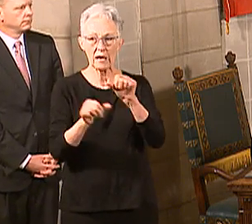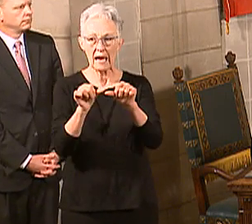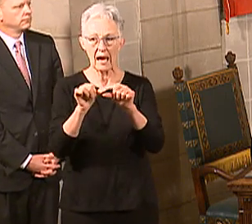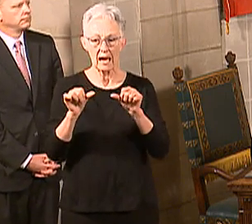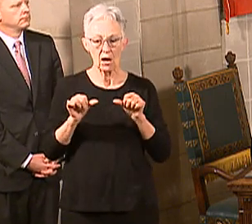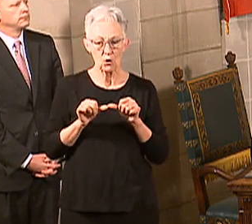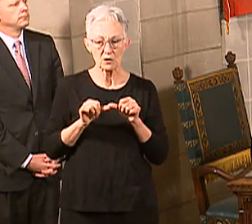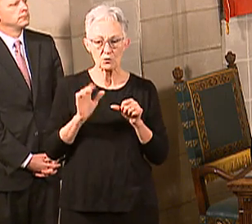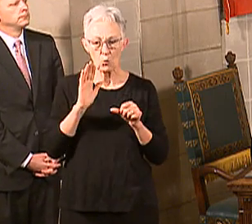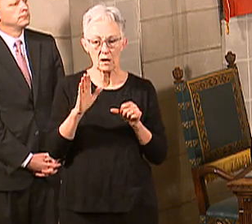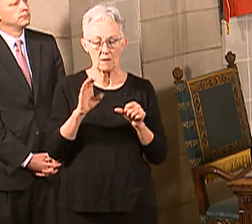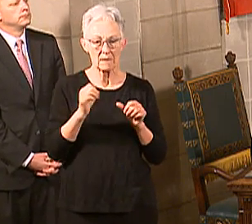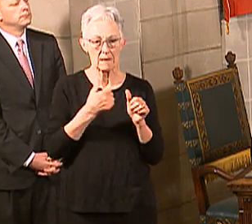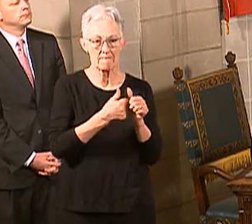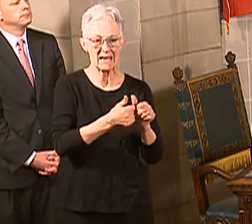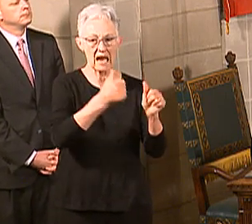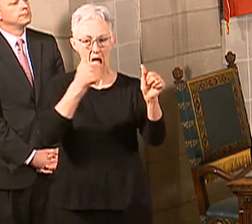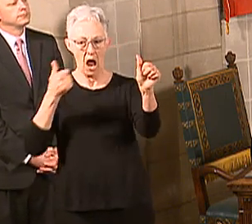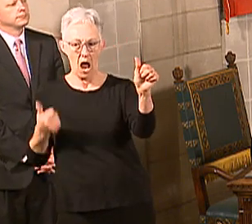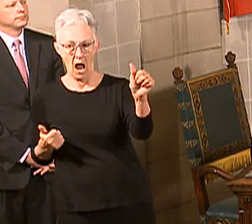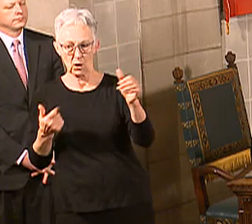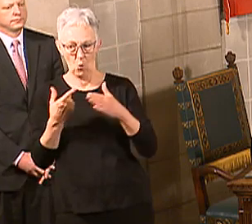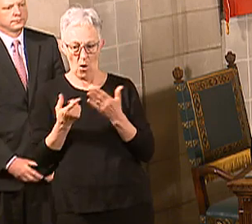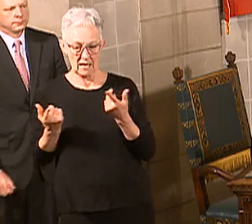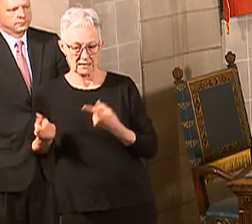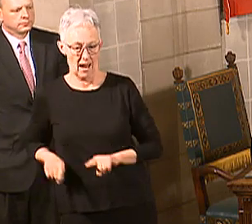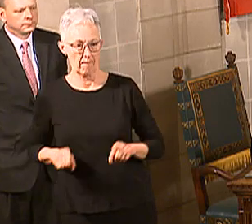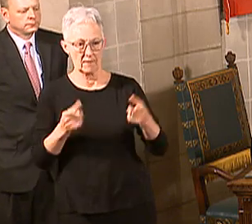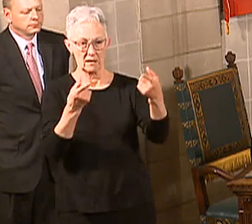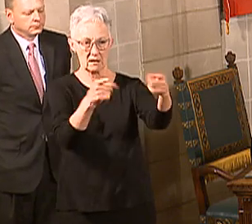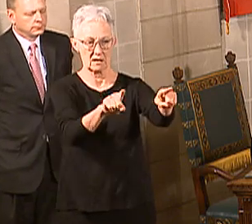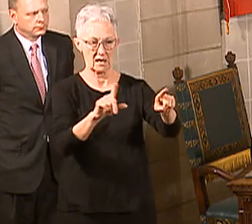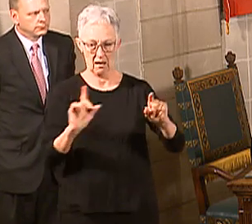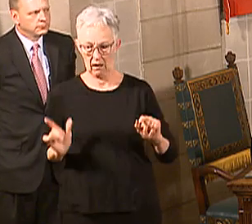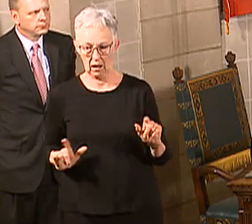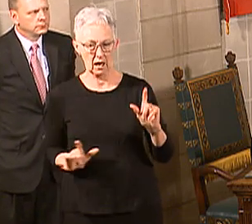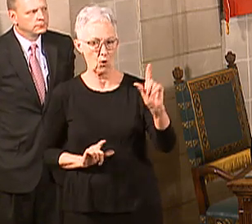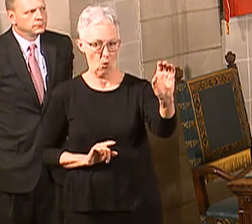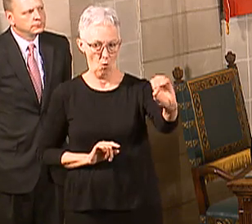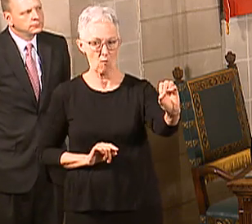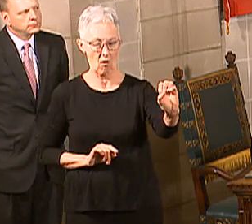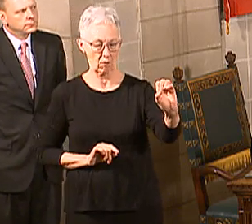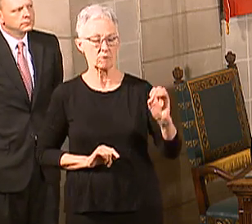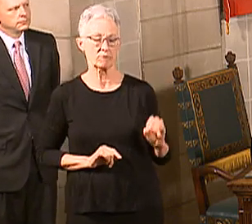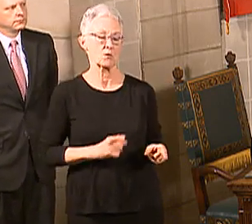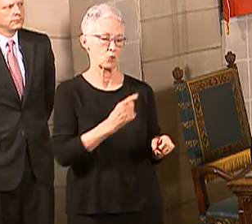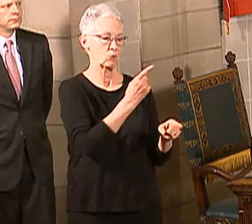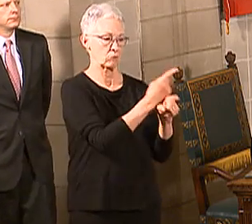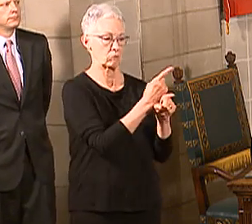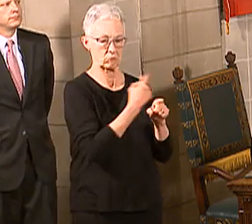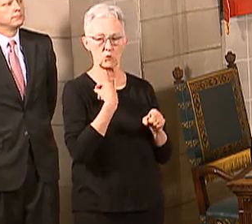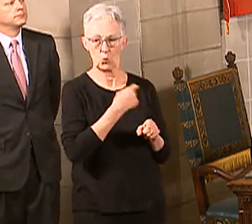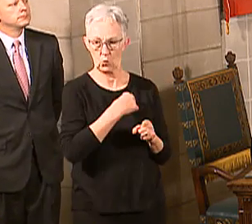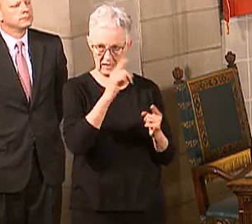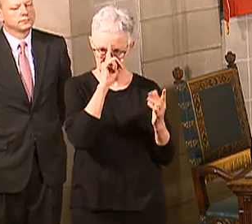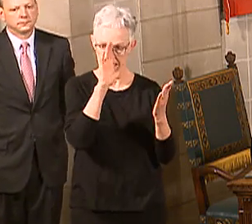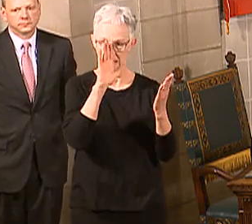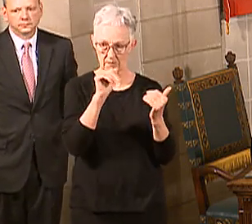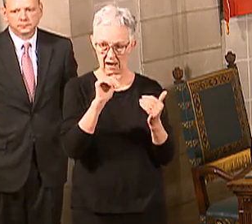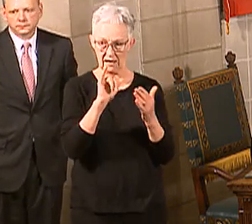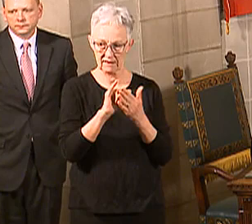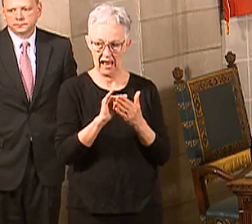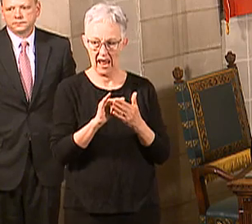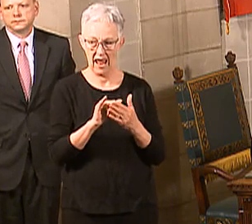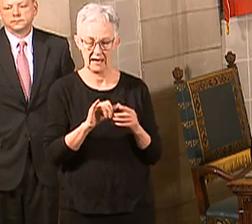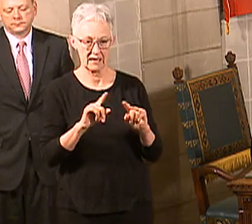they peak out west? So, again, we expect that this virus will be in different parts of the